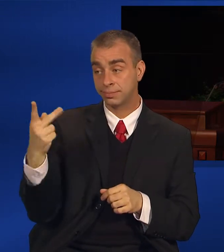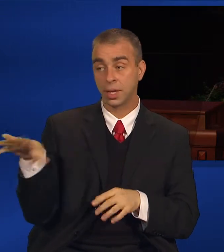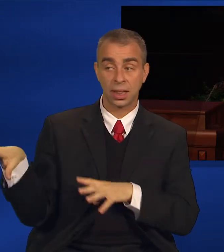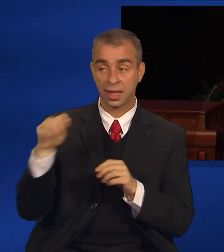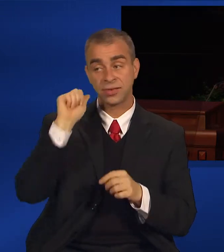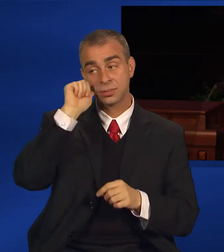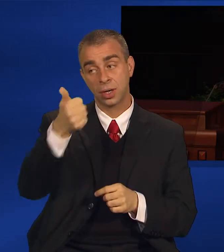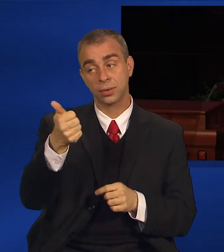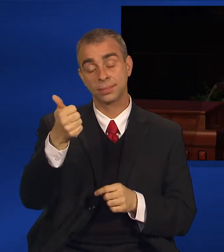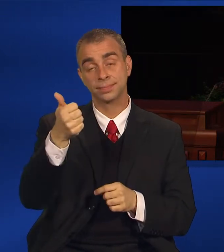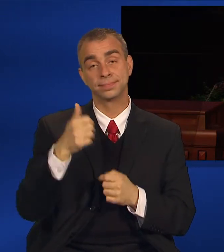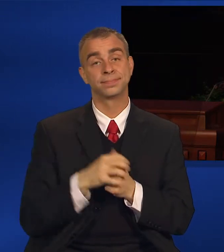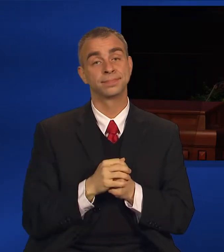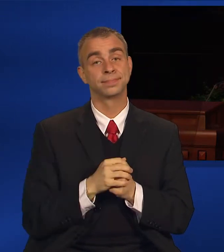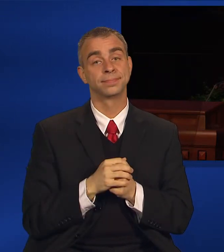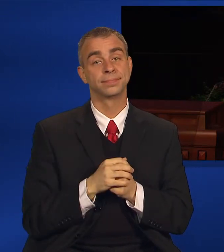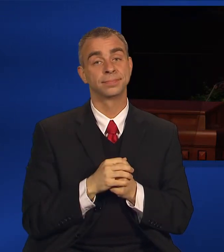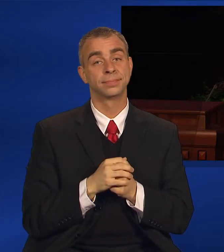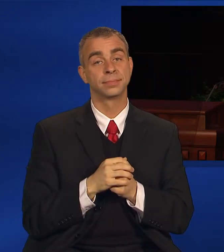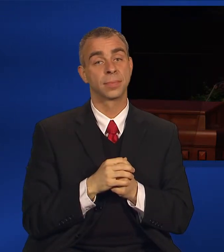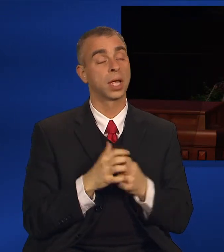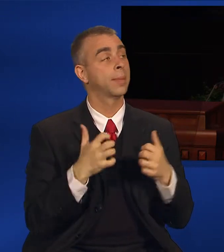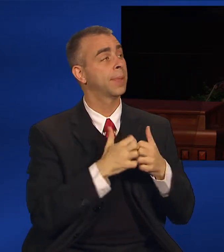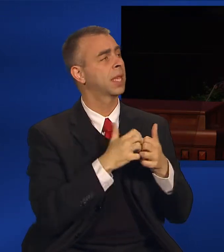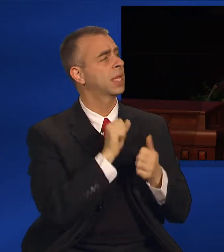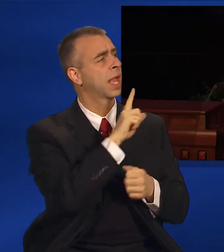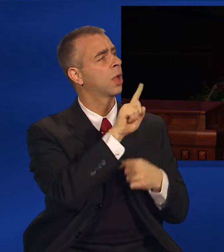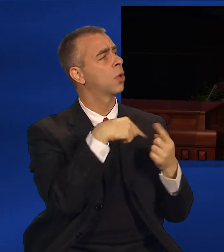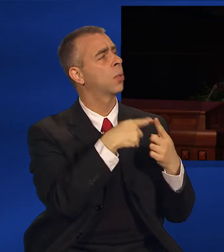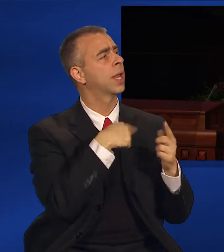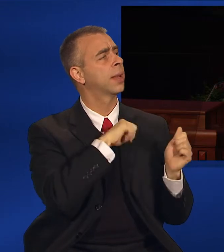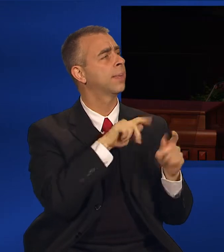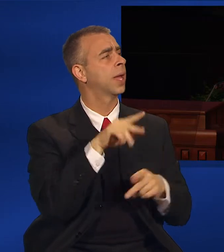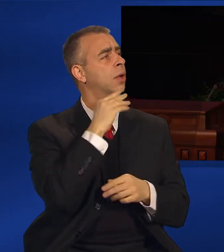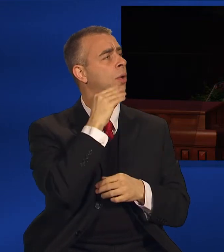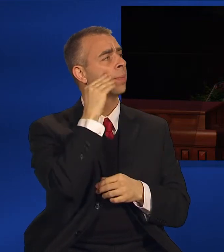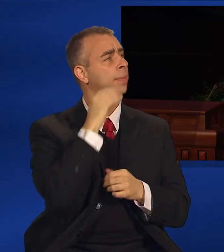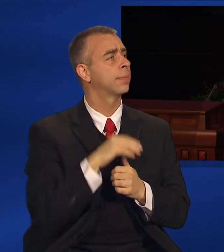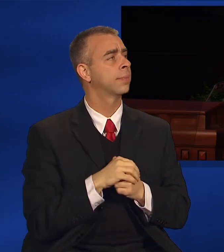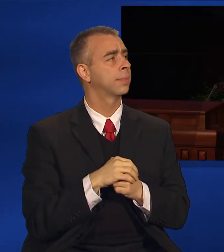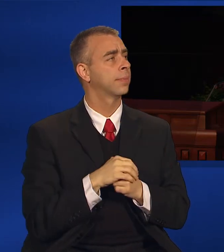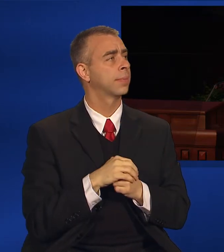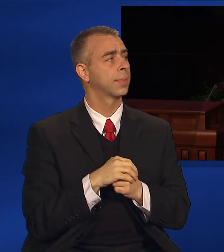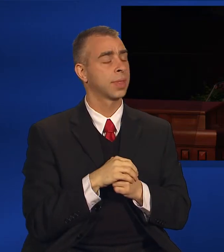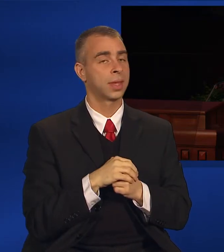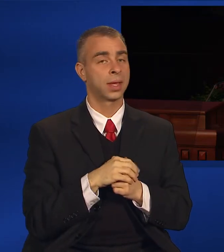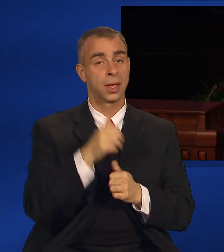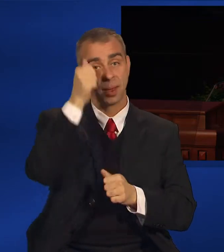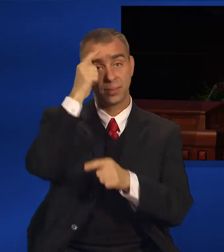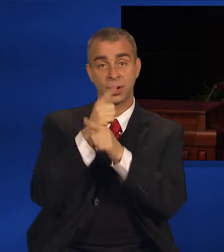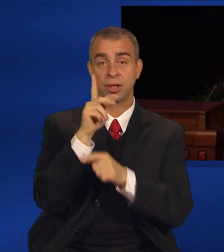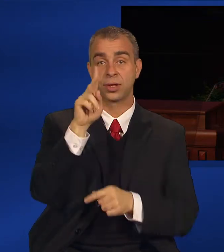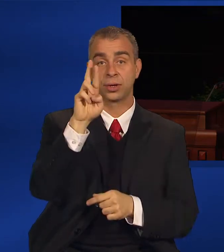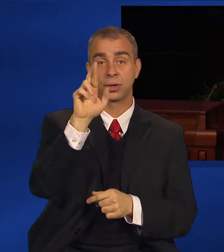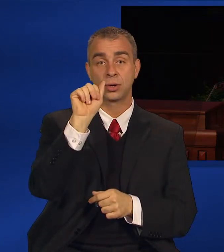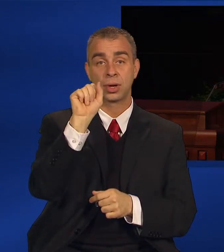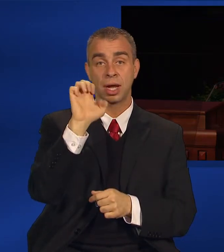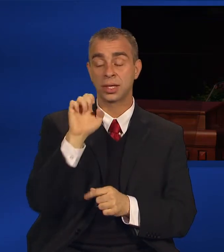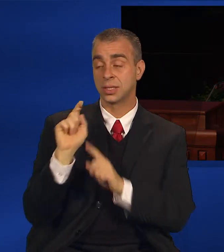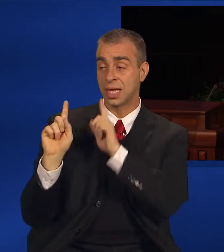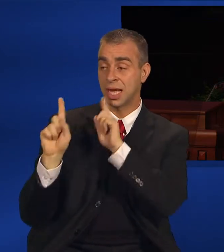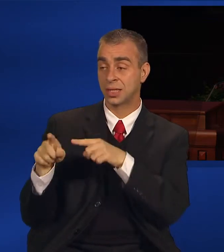for Brother Krause. When will we return home? Asked the companion. Brother Krause responded,